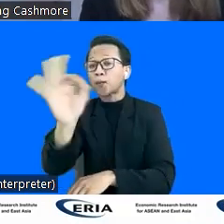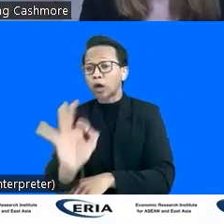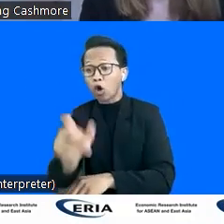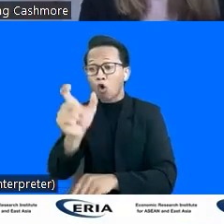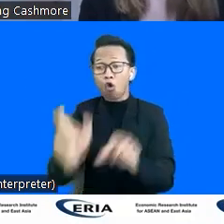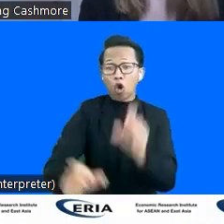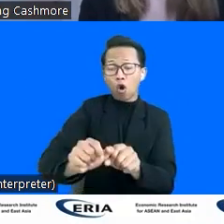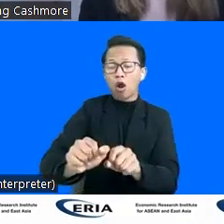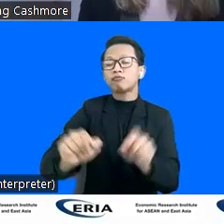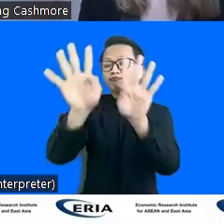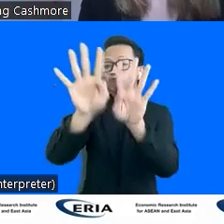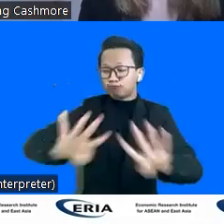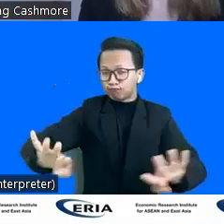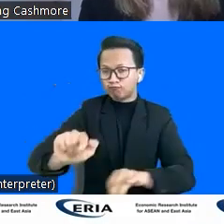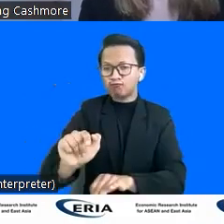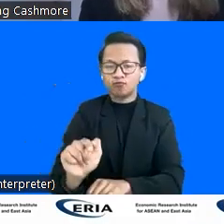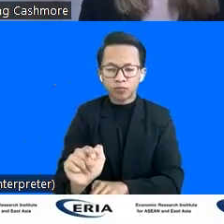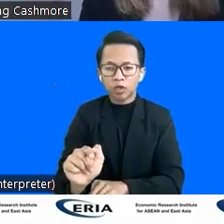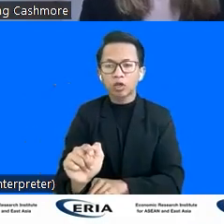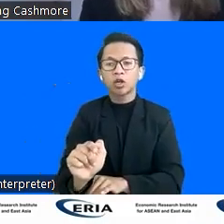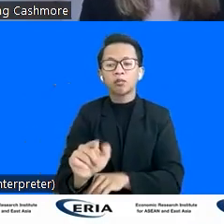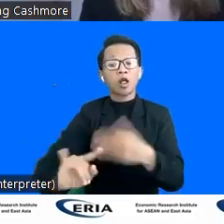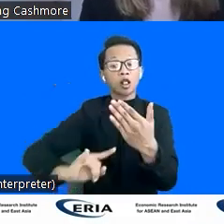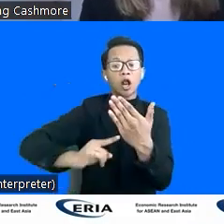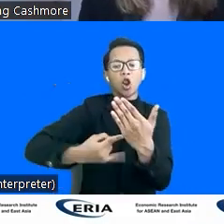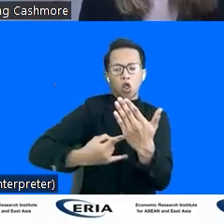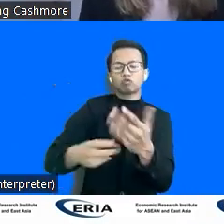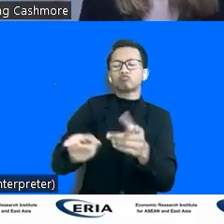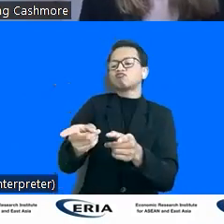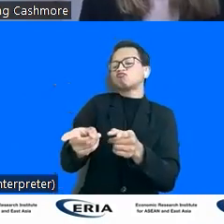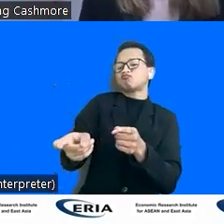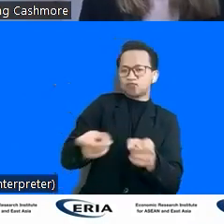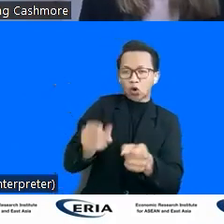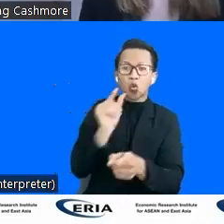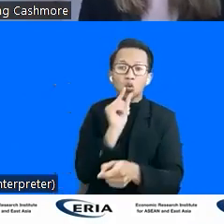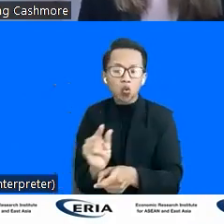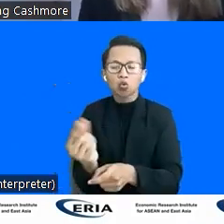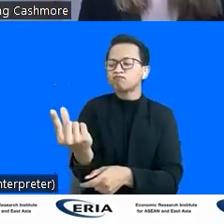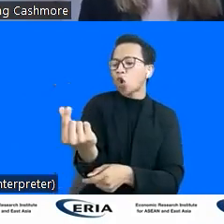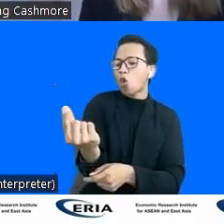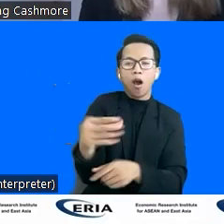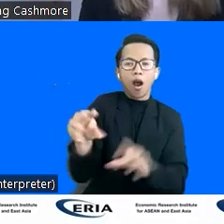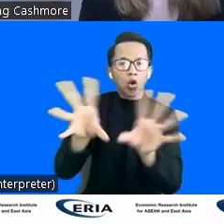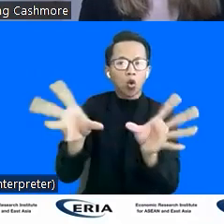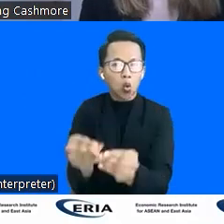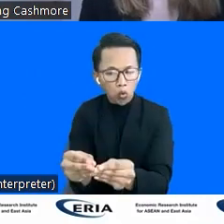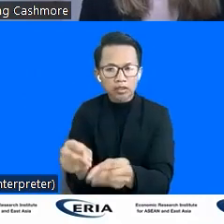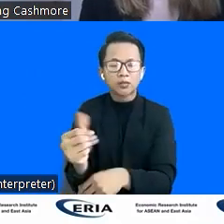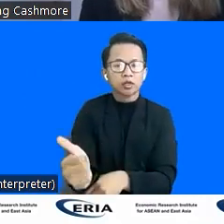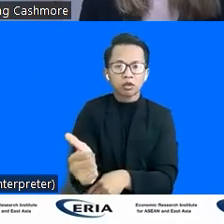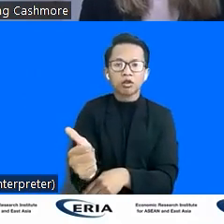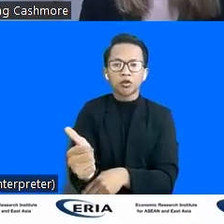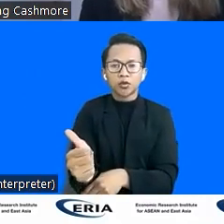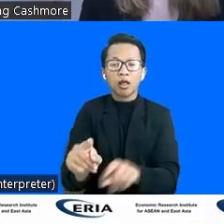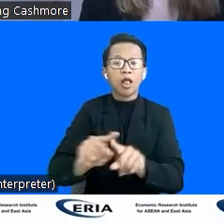underbanked and technology can really be a key driver for financial inclusion. Unfortunately, we don't have any